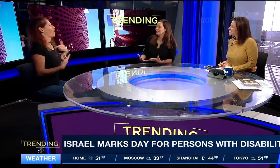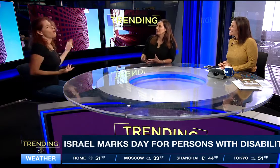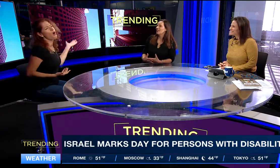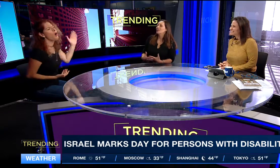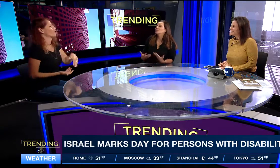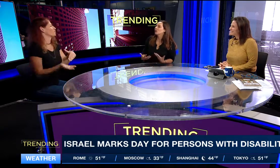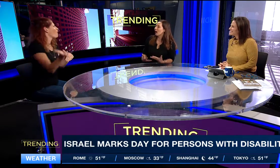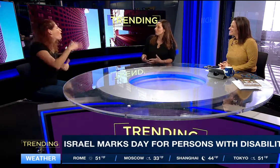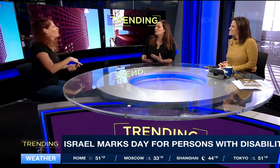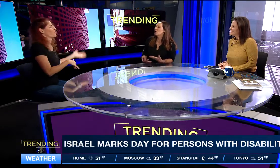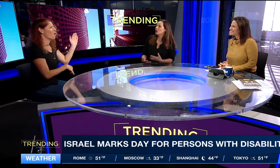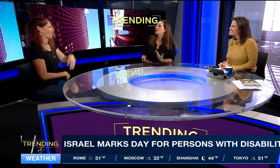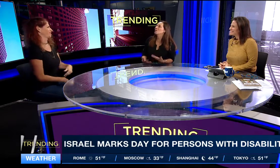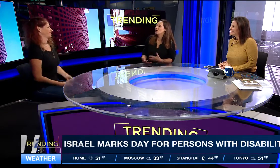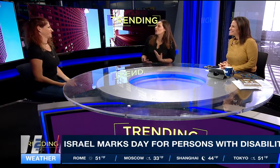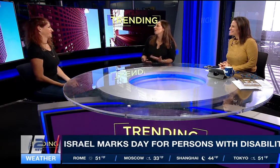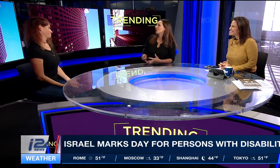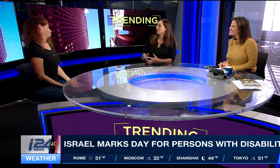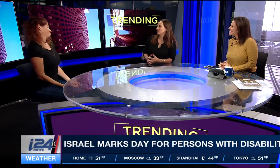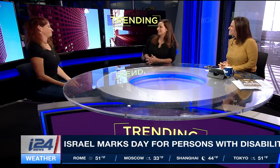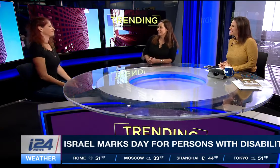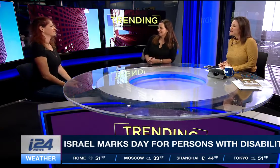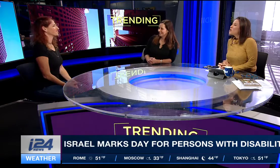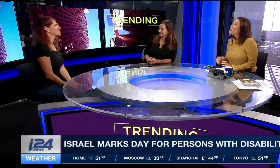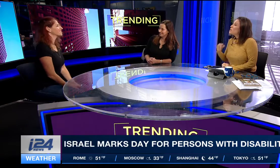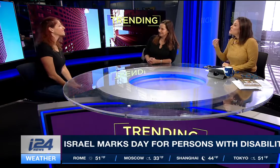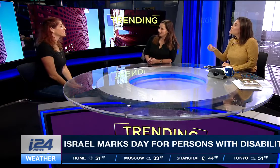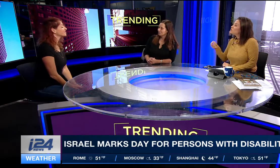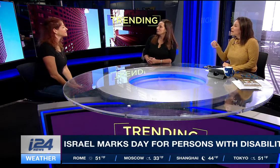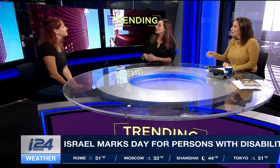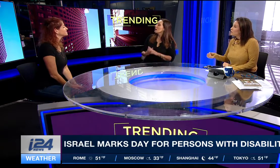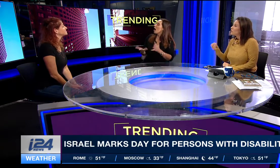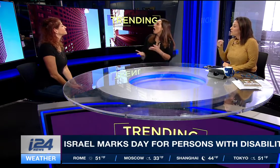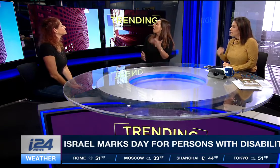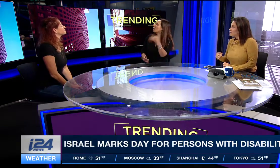to have more and more and more of it. What was your childhood like?